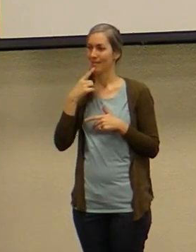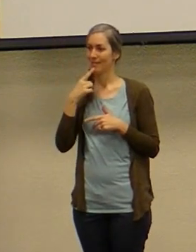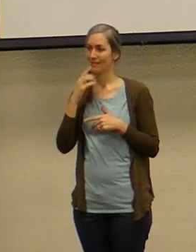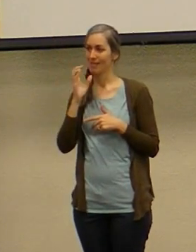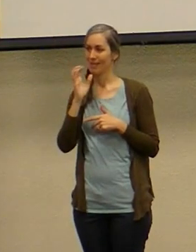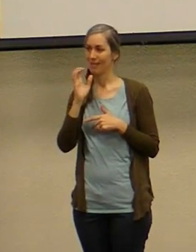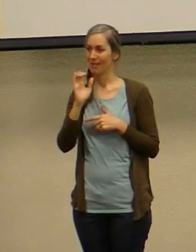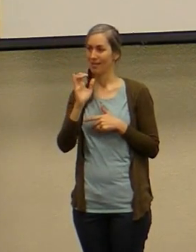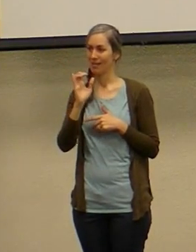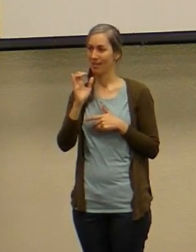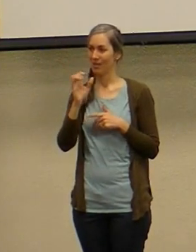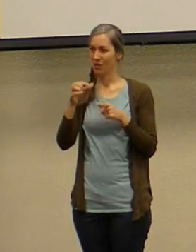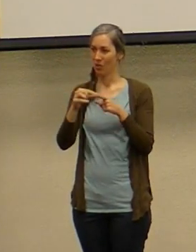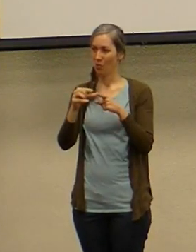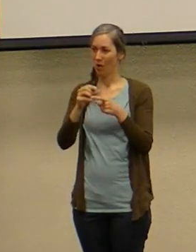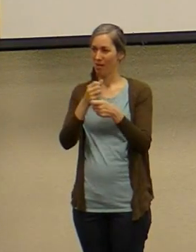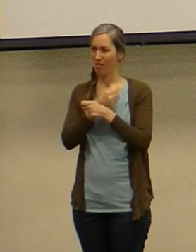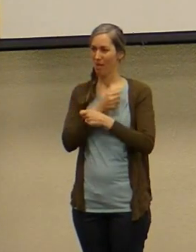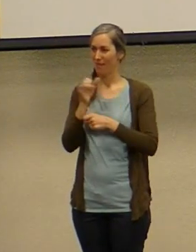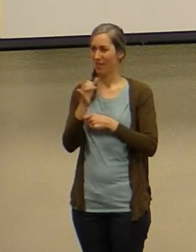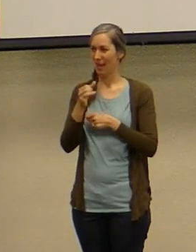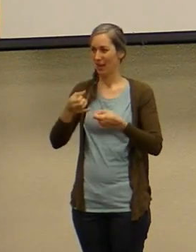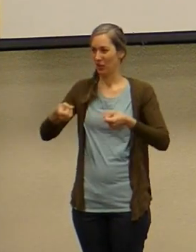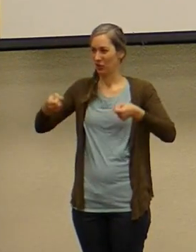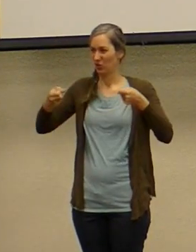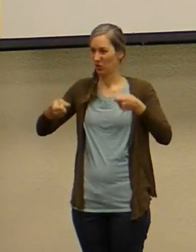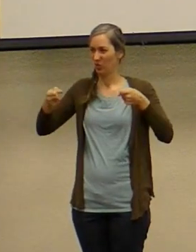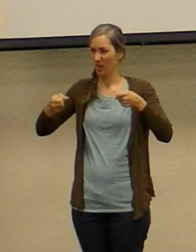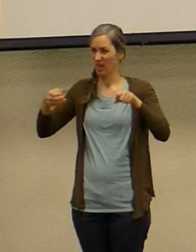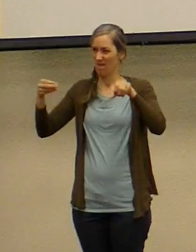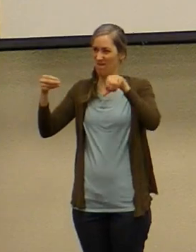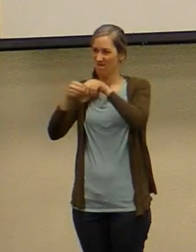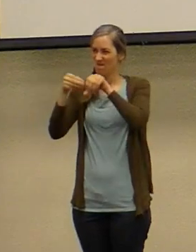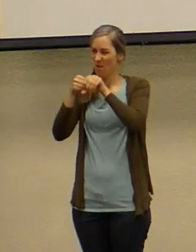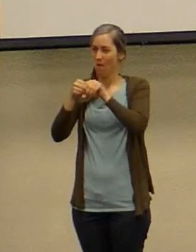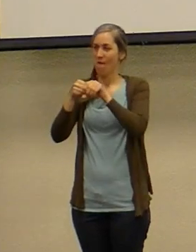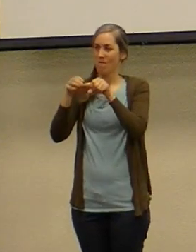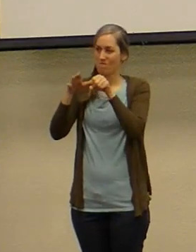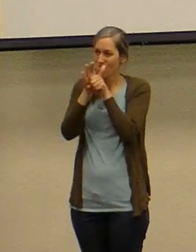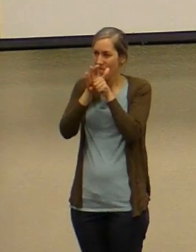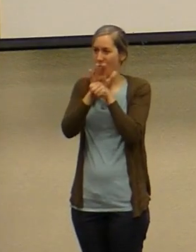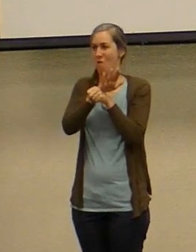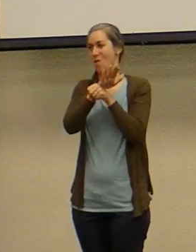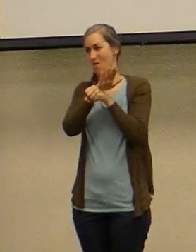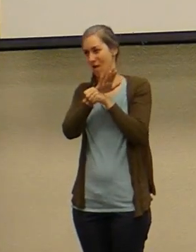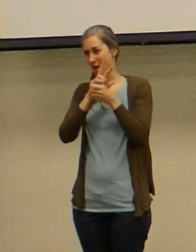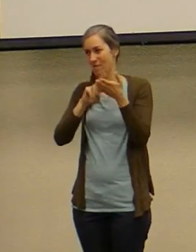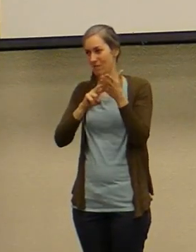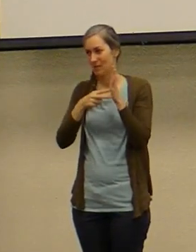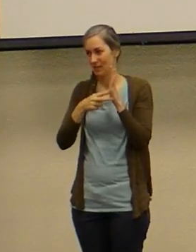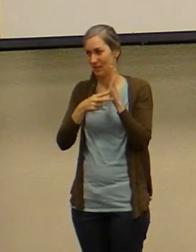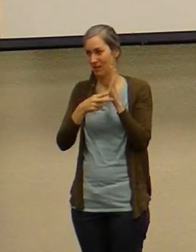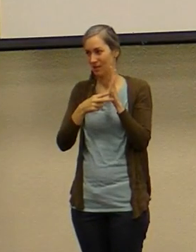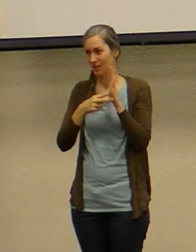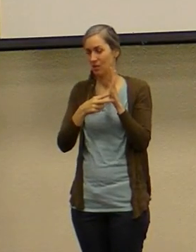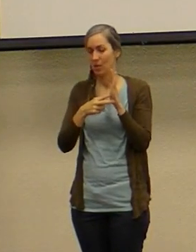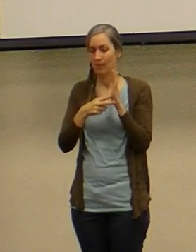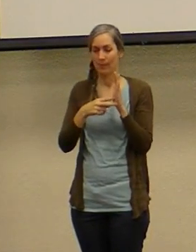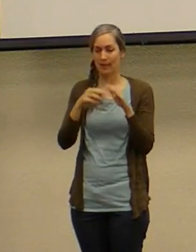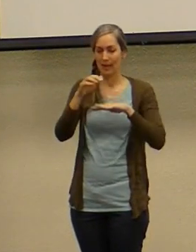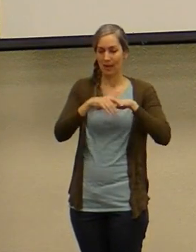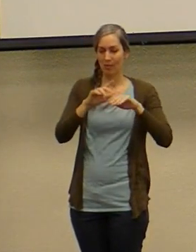to put that in perspective uh the english language has over 400 000 words hebrew has about 8 000